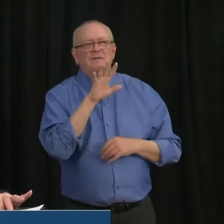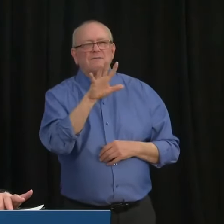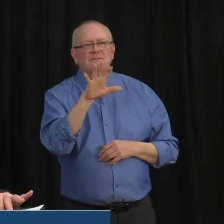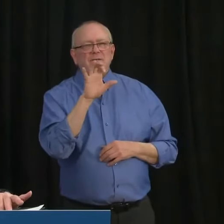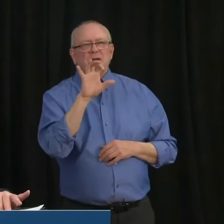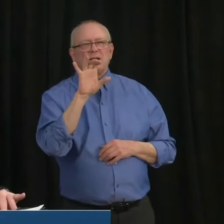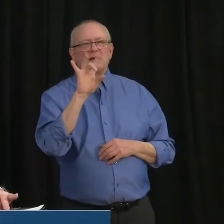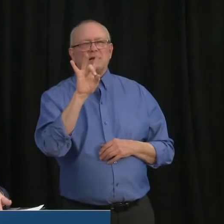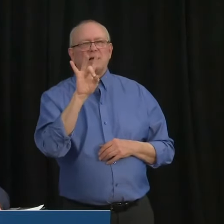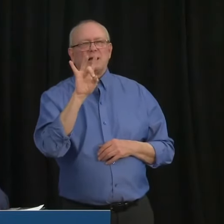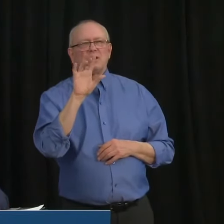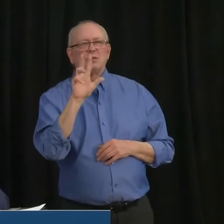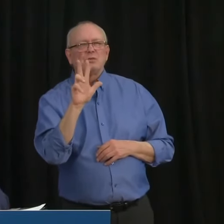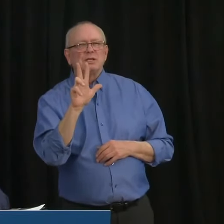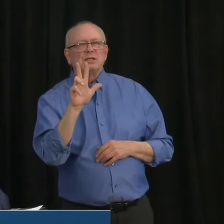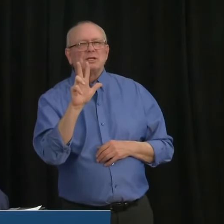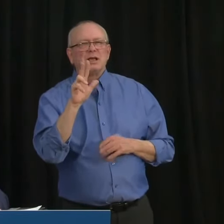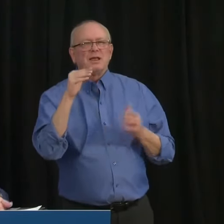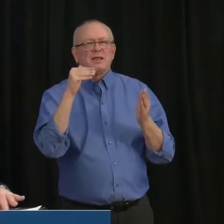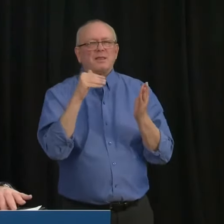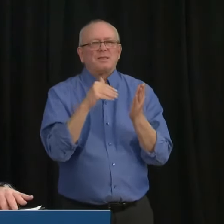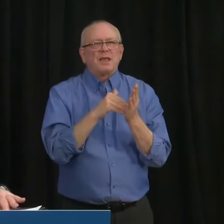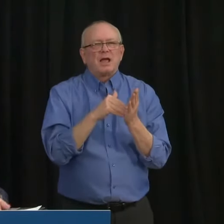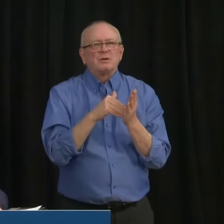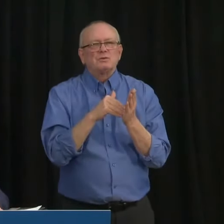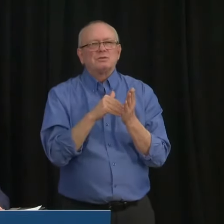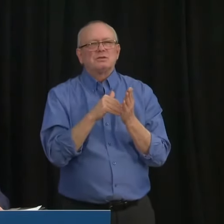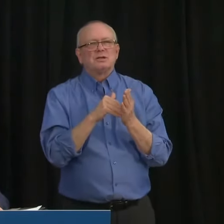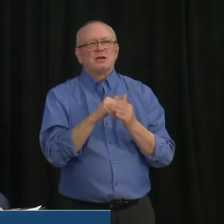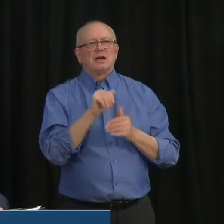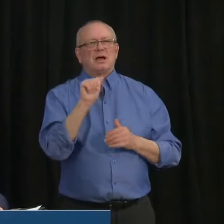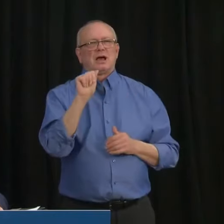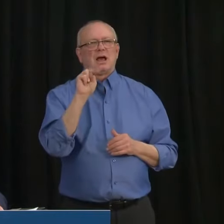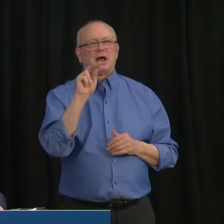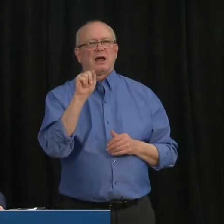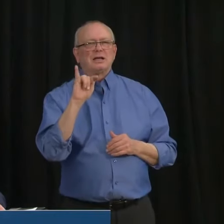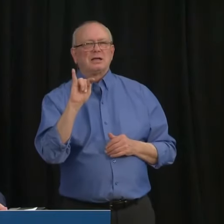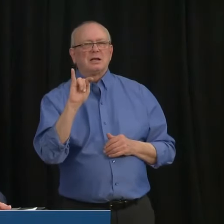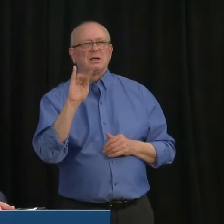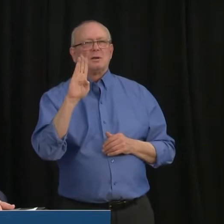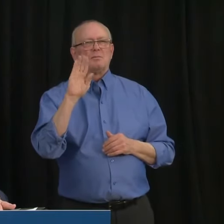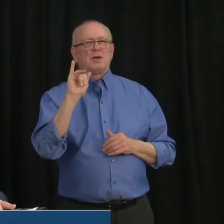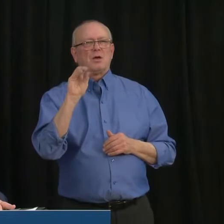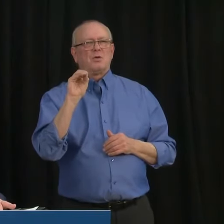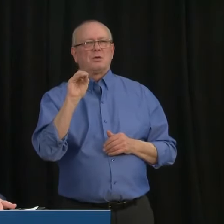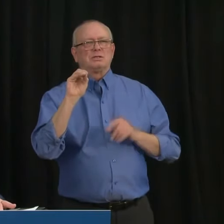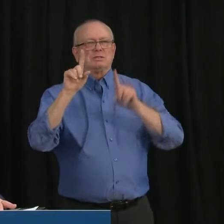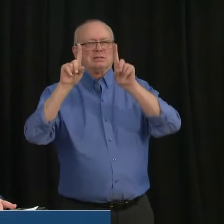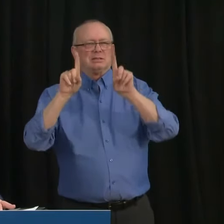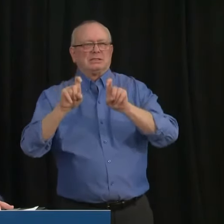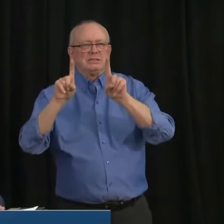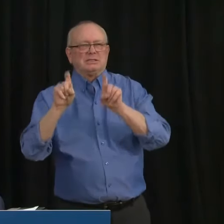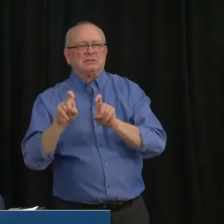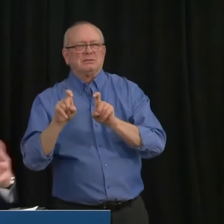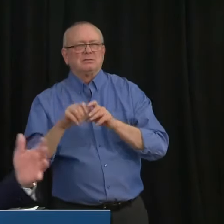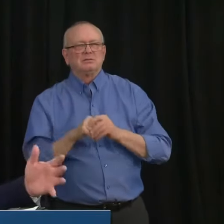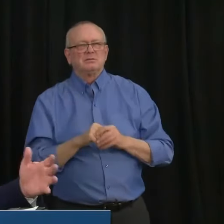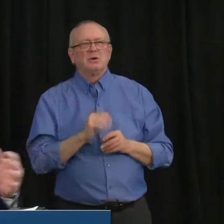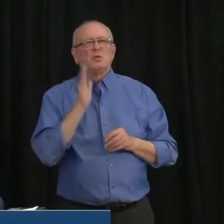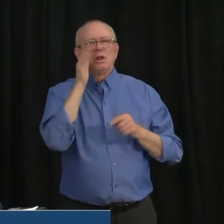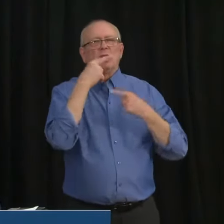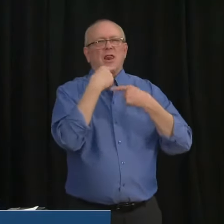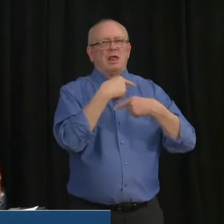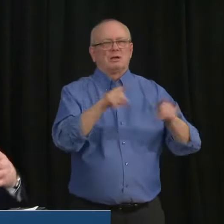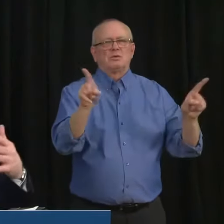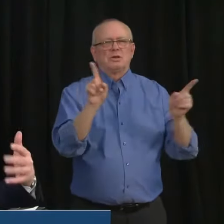Abbott pan-bio antigen test. And we will be making an announcement hopefully later this week about our rollout